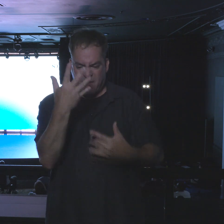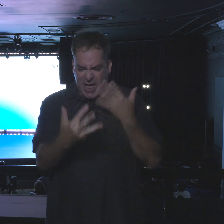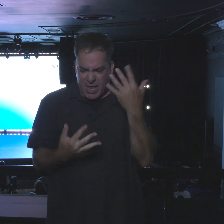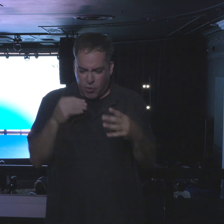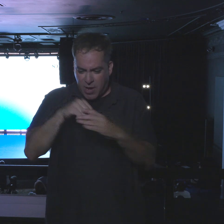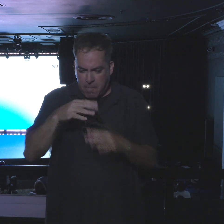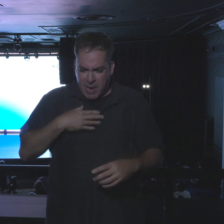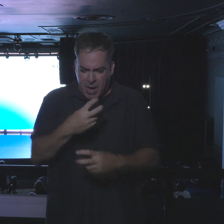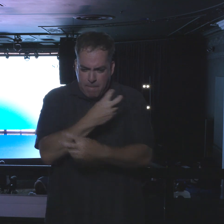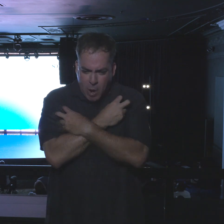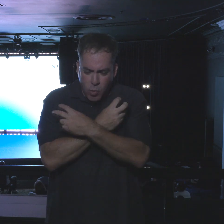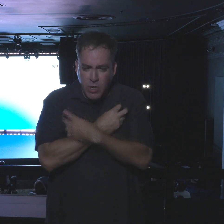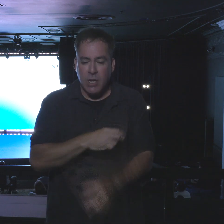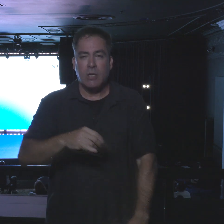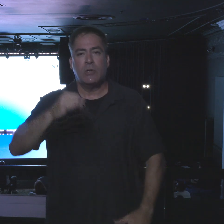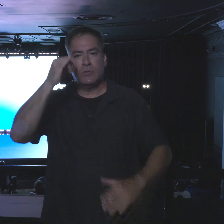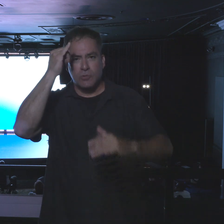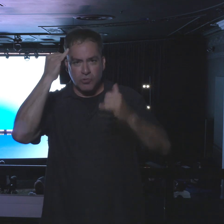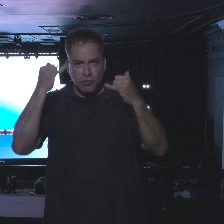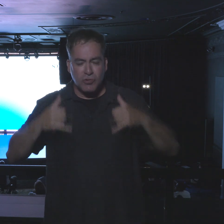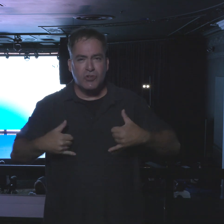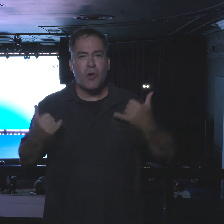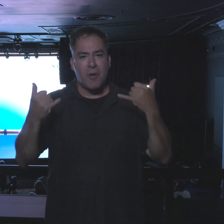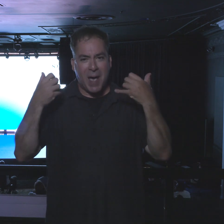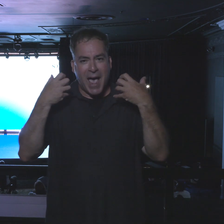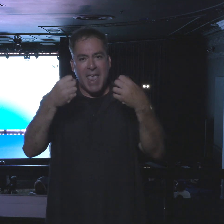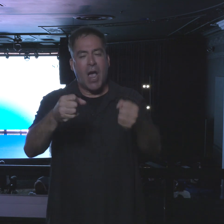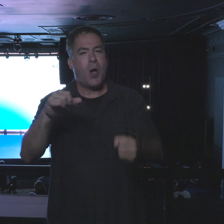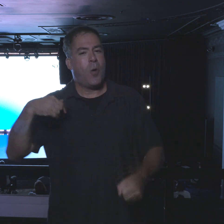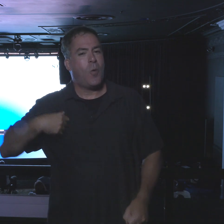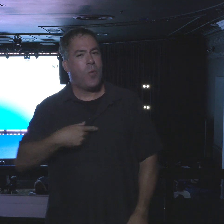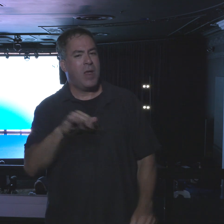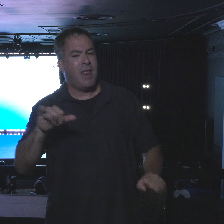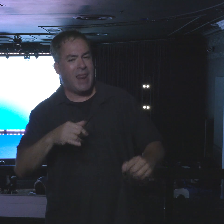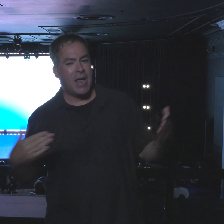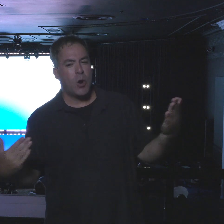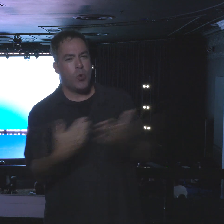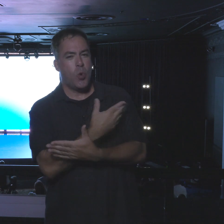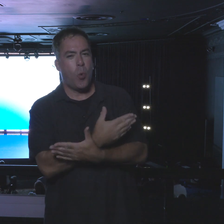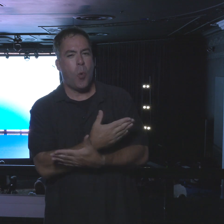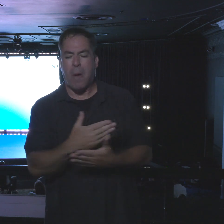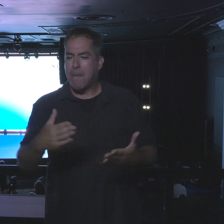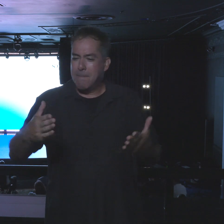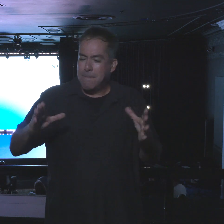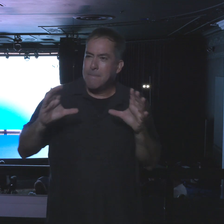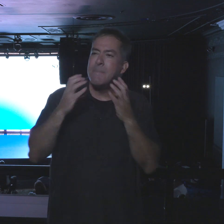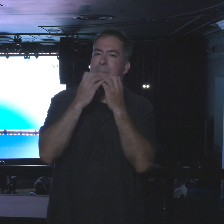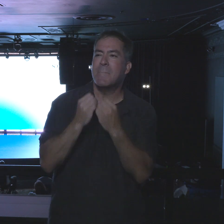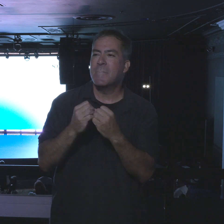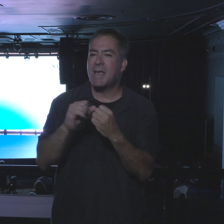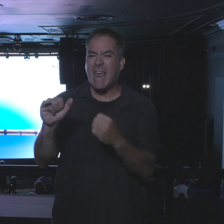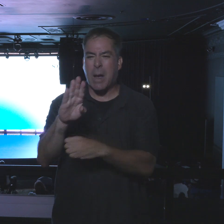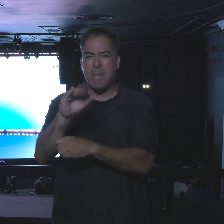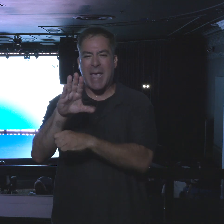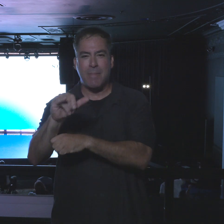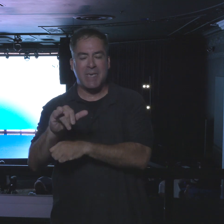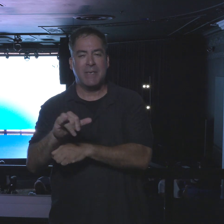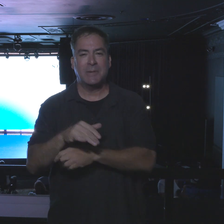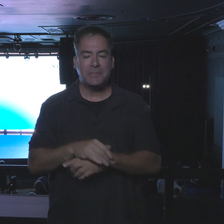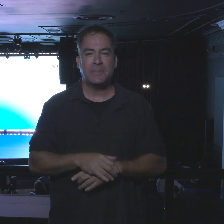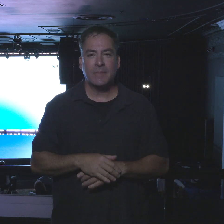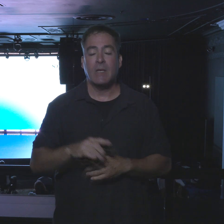bones. Jeremiah 29. We ought to crave it like a new-born baby. 1 Peter 2, 2.